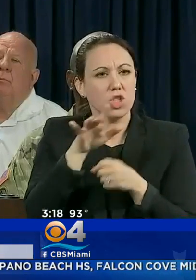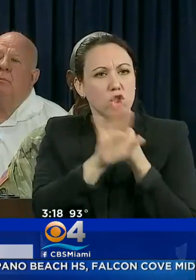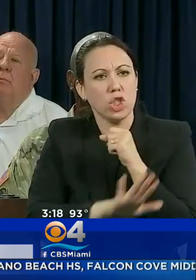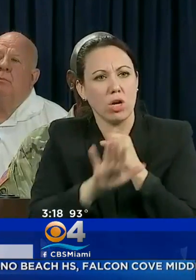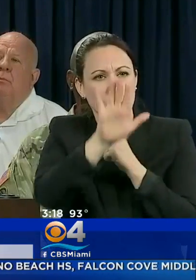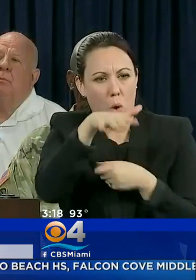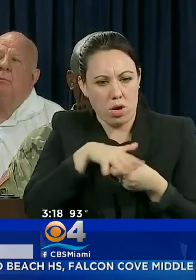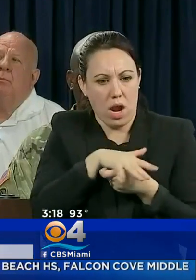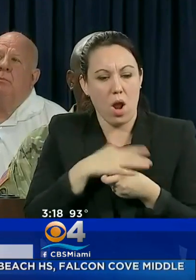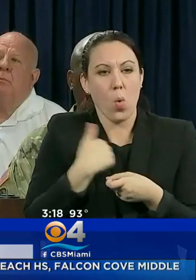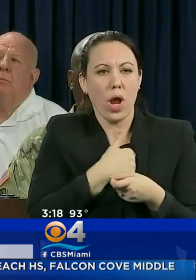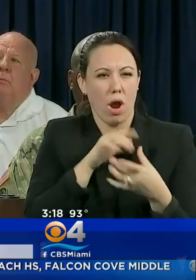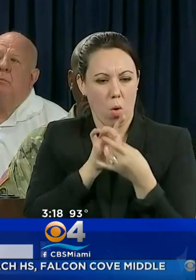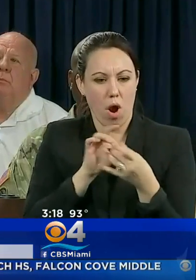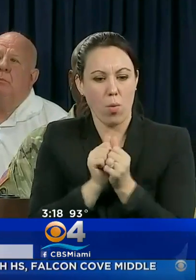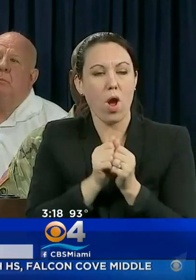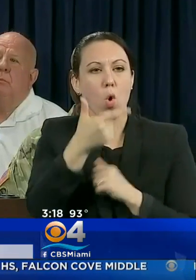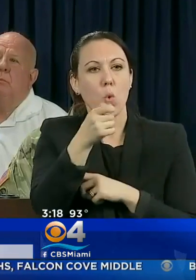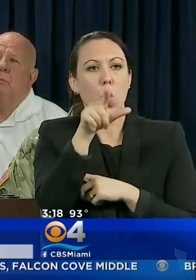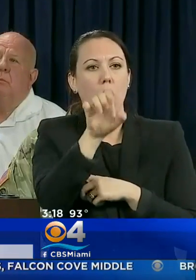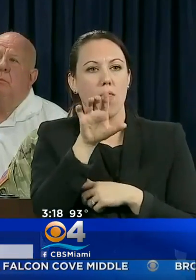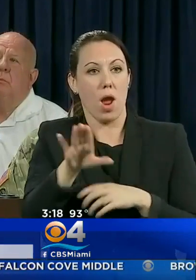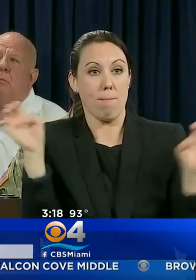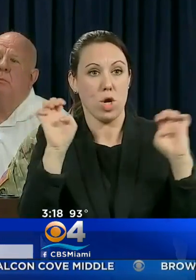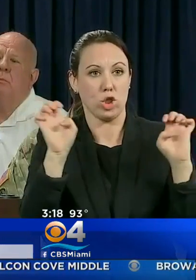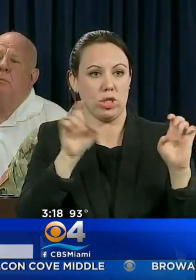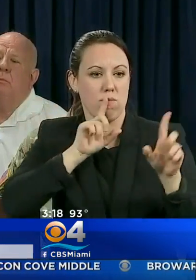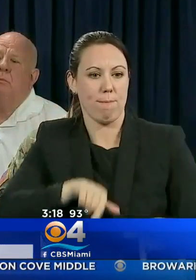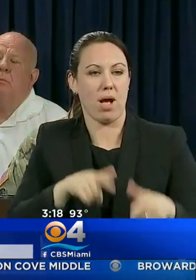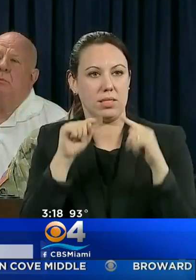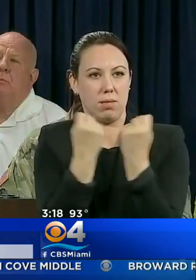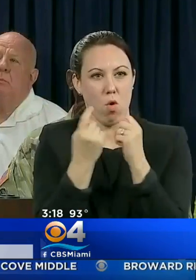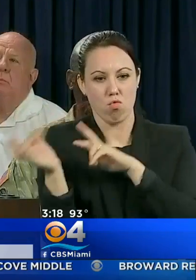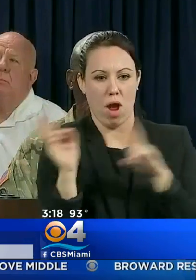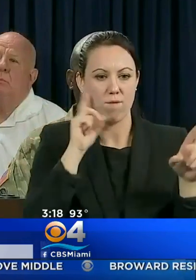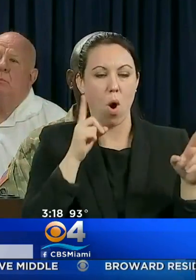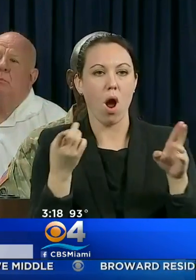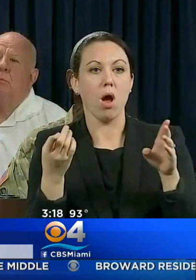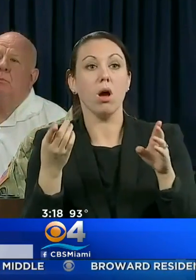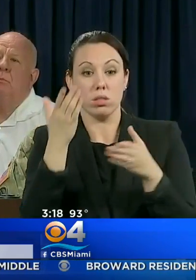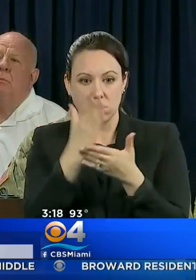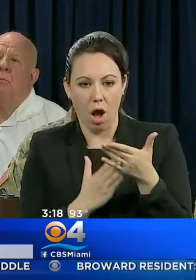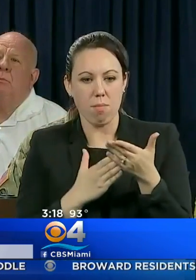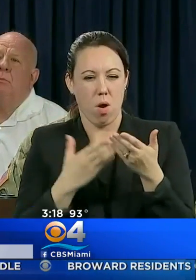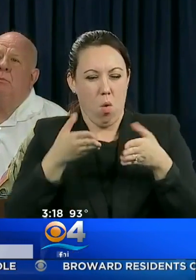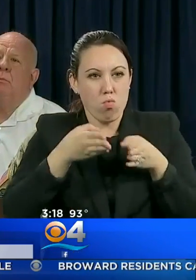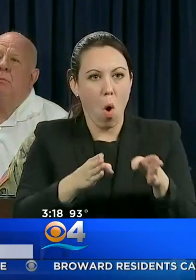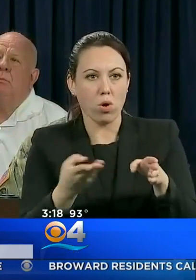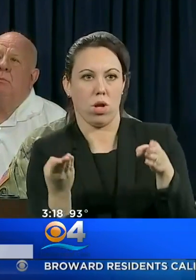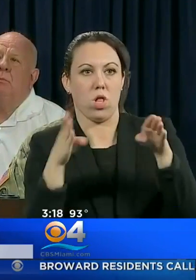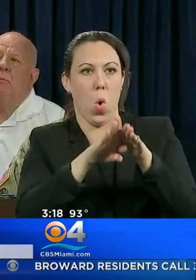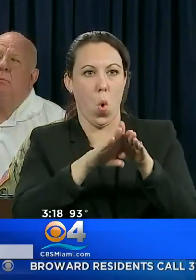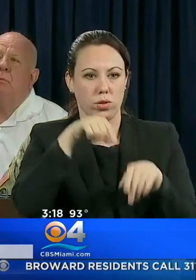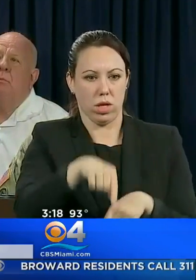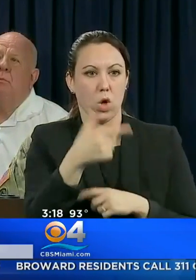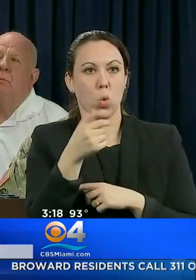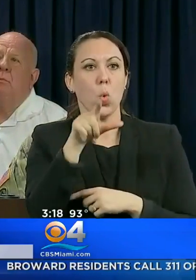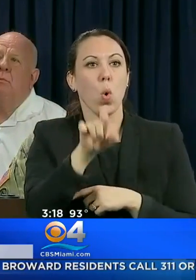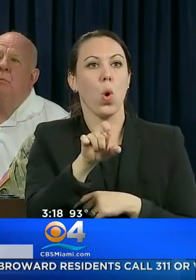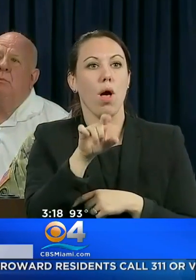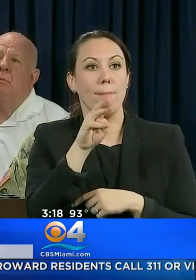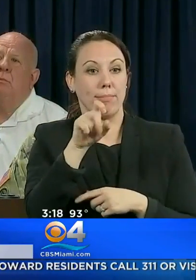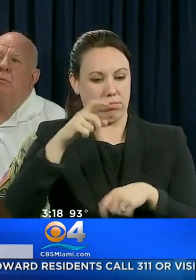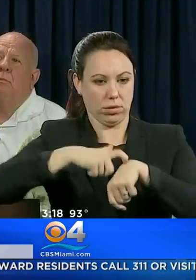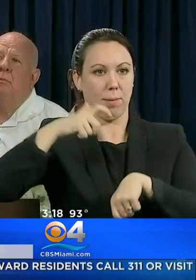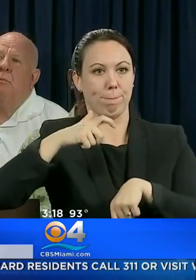GOOGLE'S EMERGENCY RESPONSE TEAM TO PREPARE TO CLOSE ROADS IN GOOGLE MAPS IN REAL-TIME IN EVENT THAT HURRICANE IRMA FORCES THE CLOSURE OF